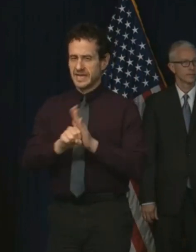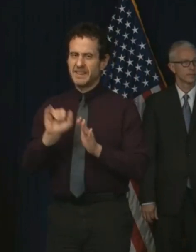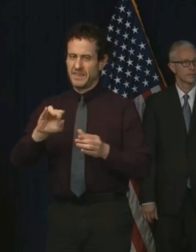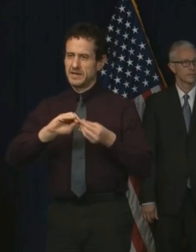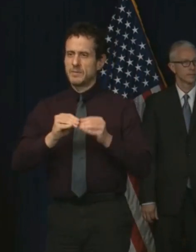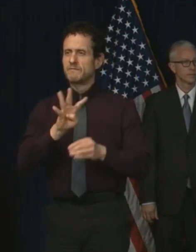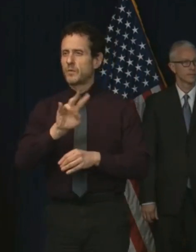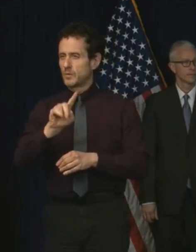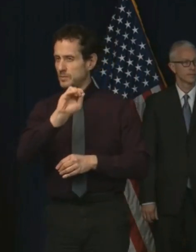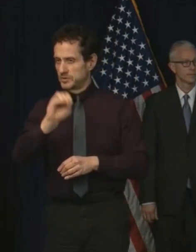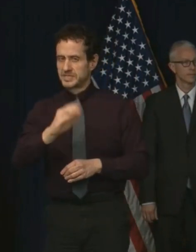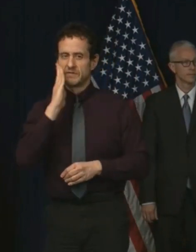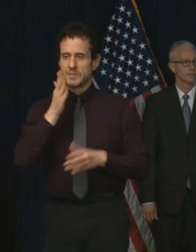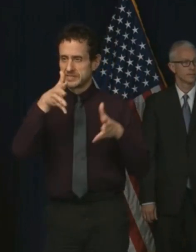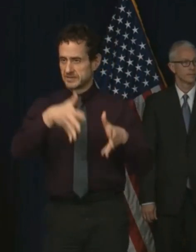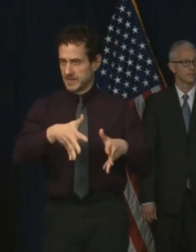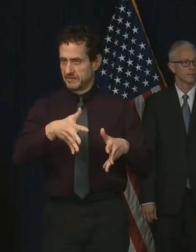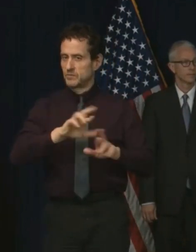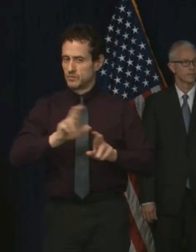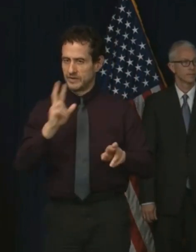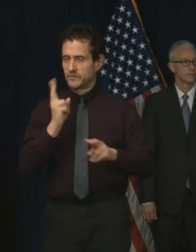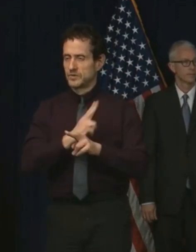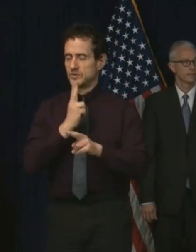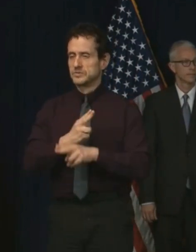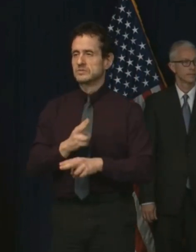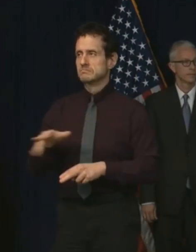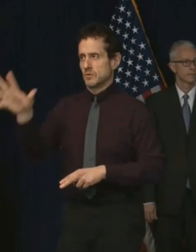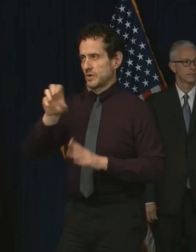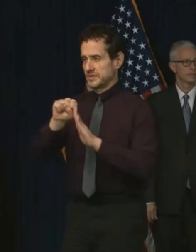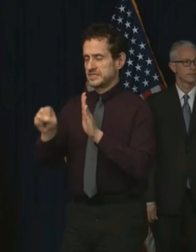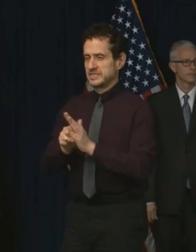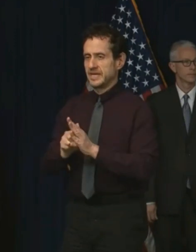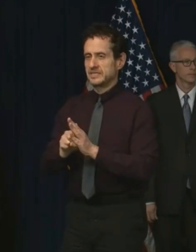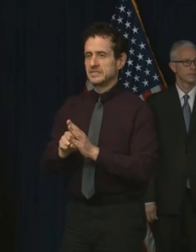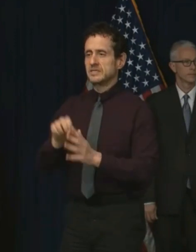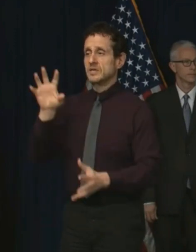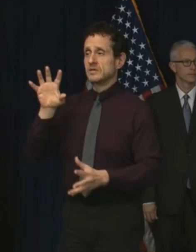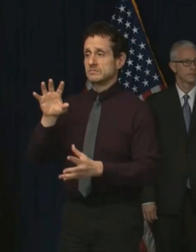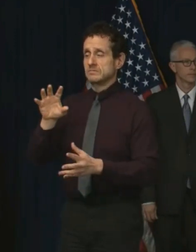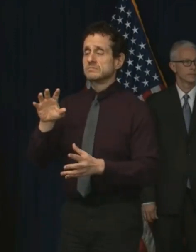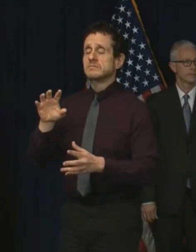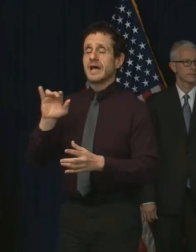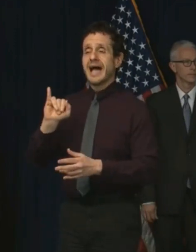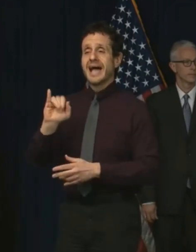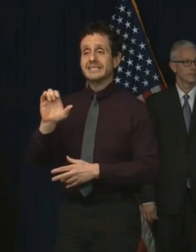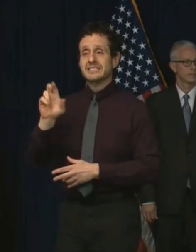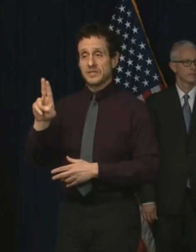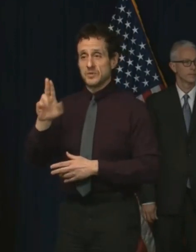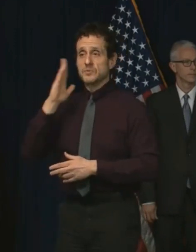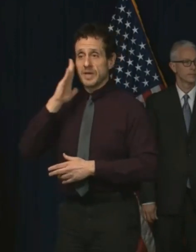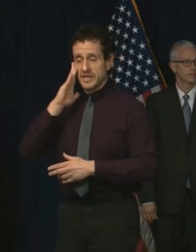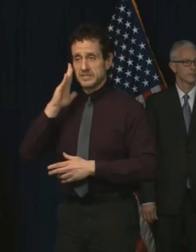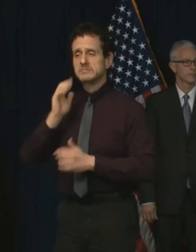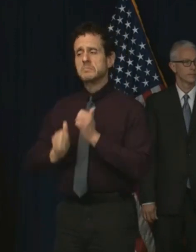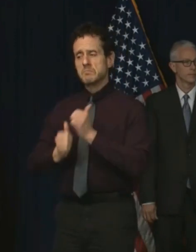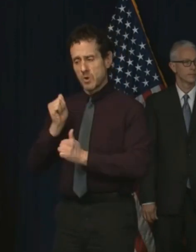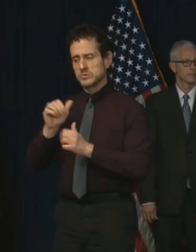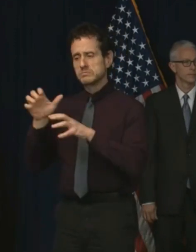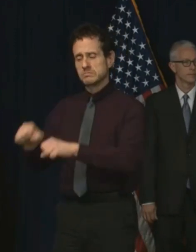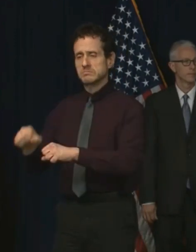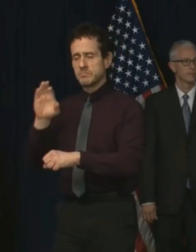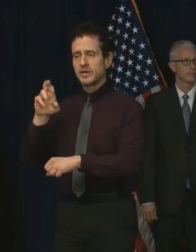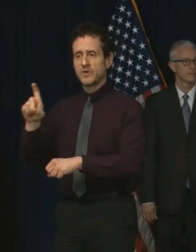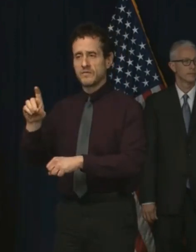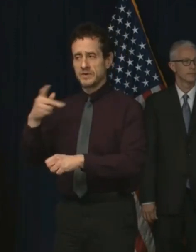Statewide, about 35% of our total ICU beds are now occupied by COVID patients and about